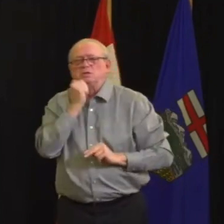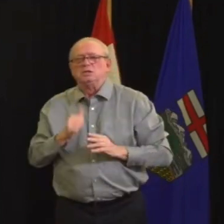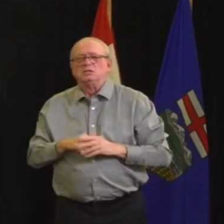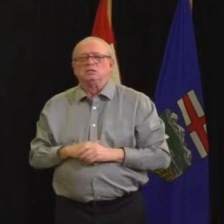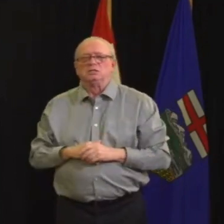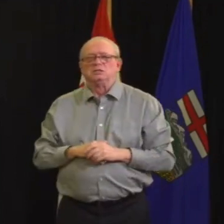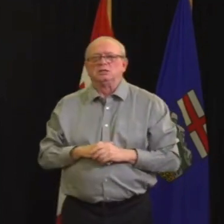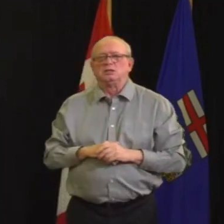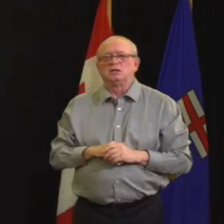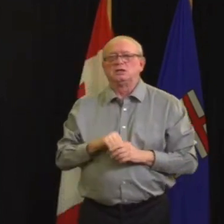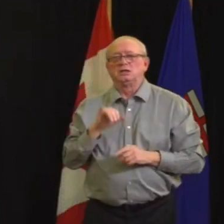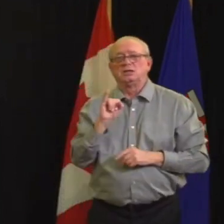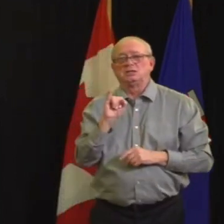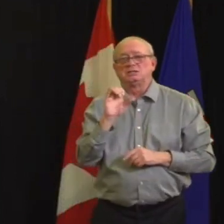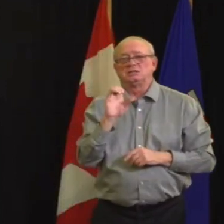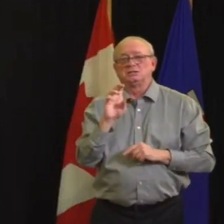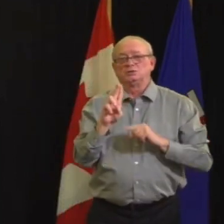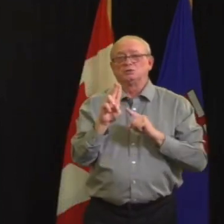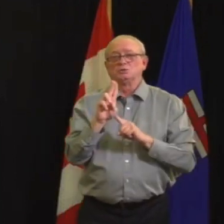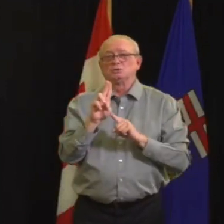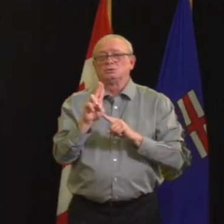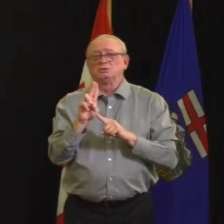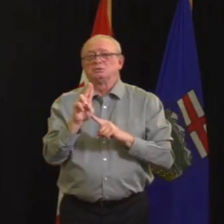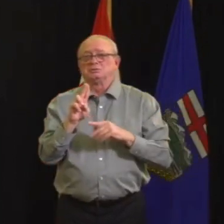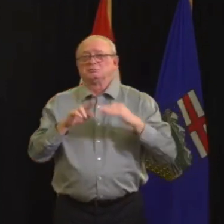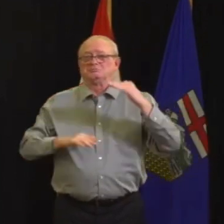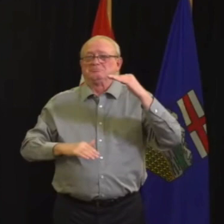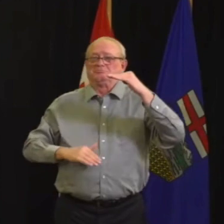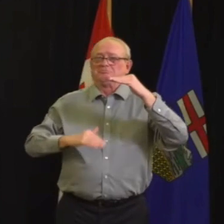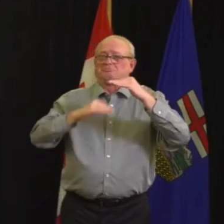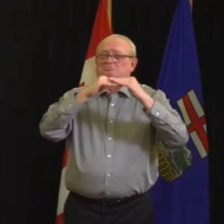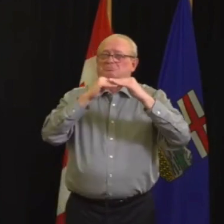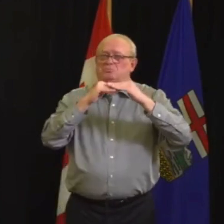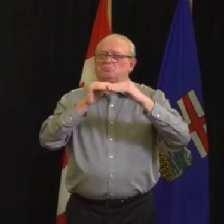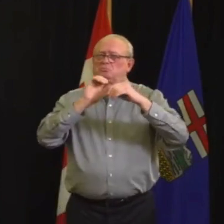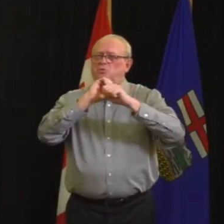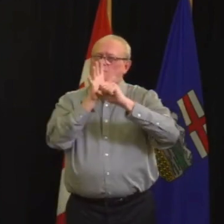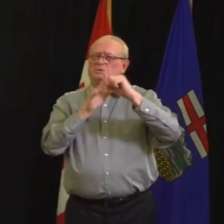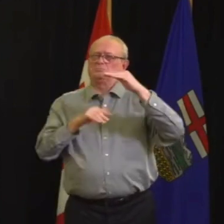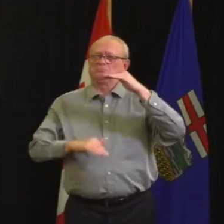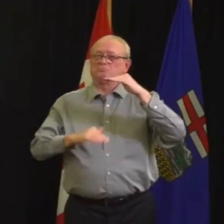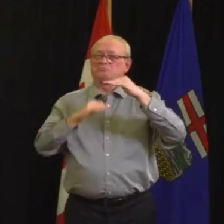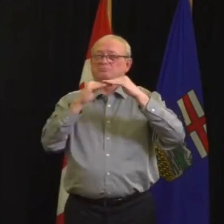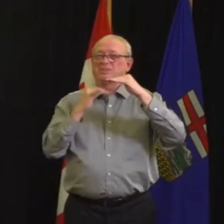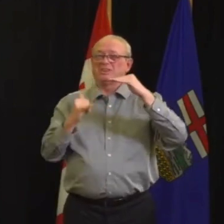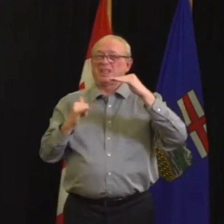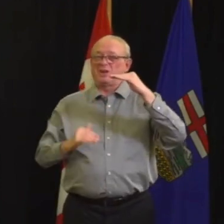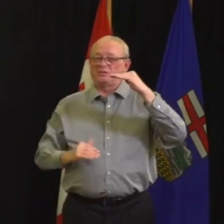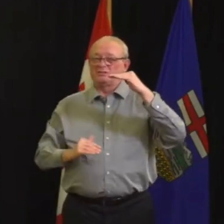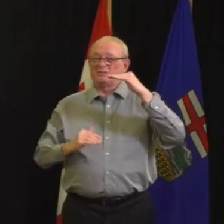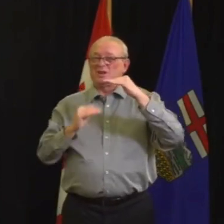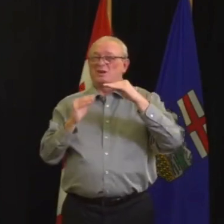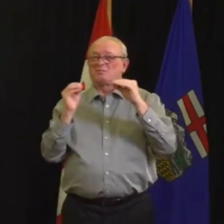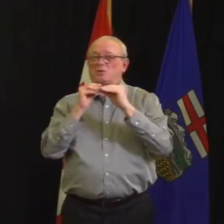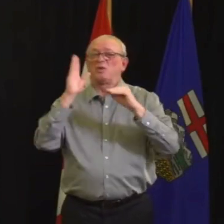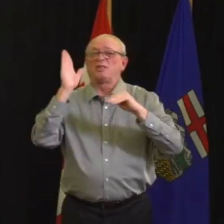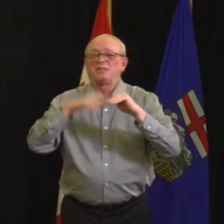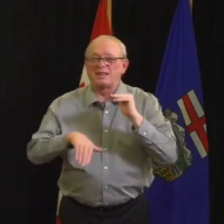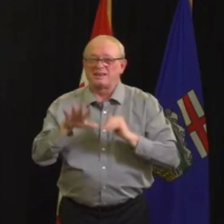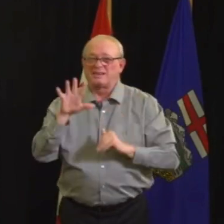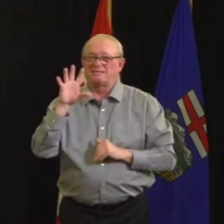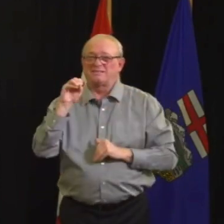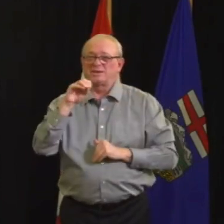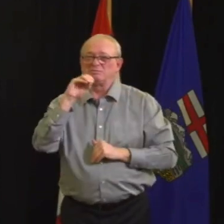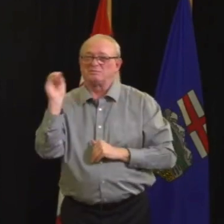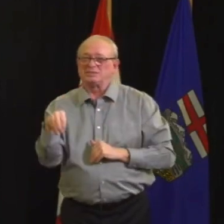73% of those 70 beds. As the Premier has said, this is deeply concerning. In schools,